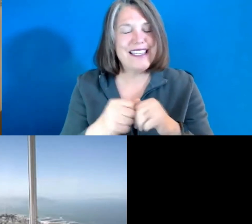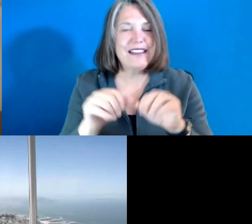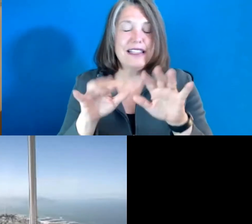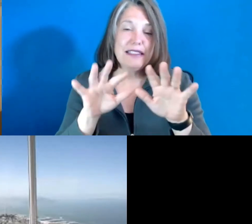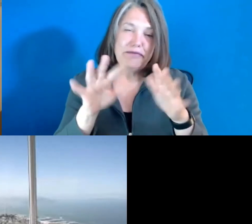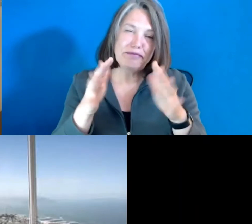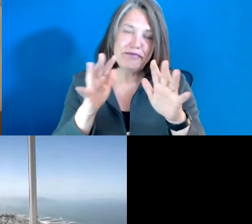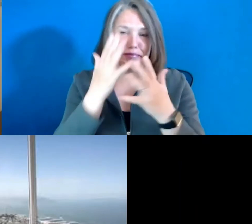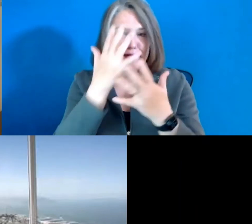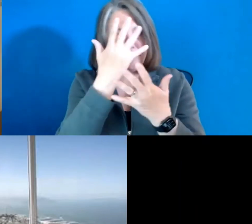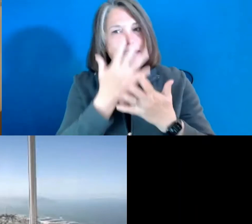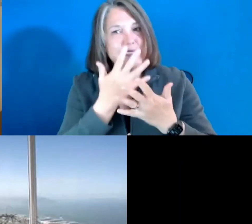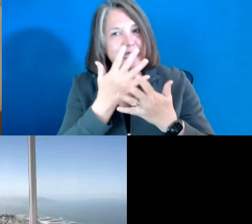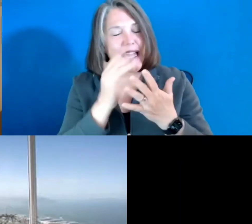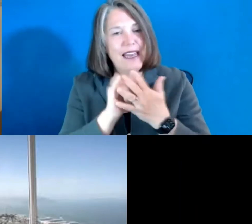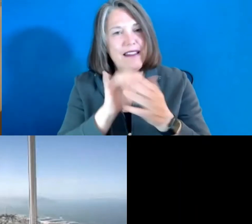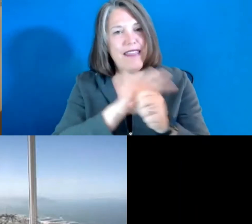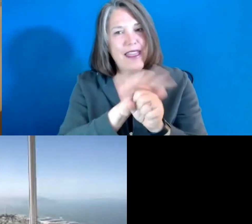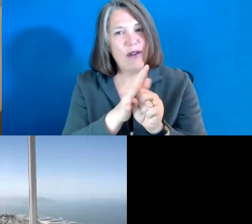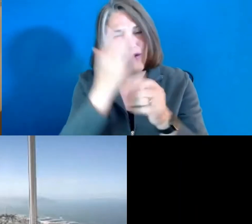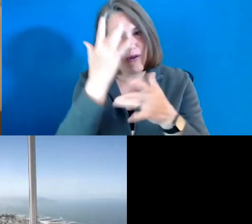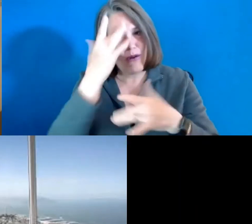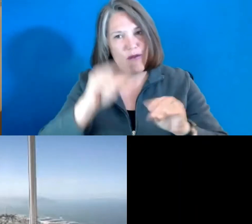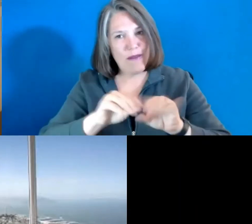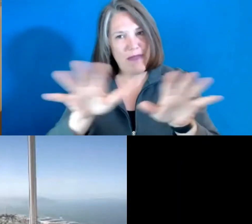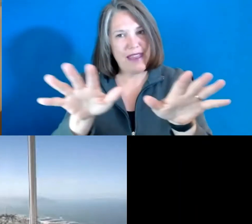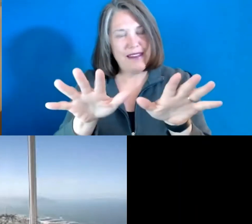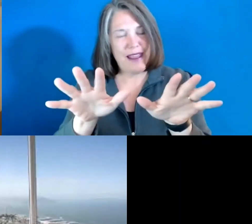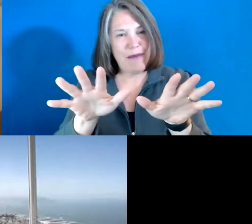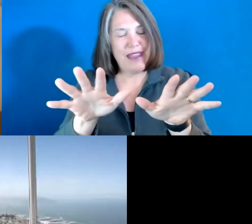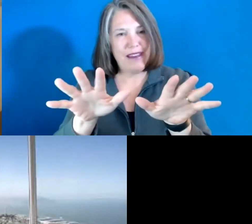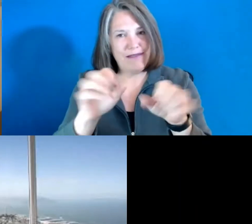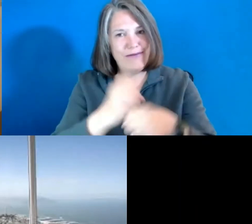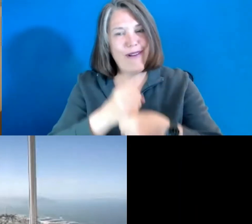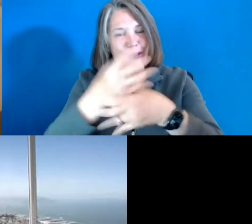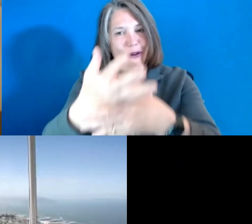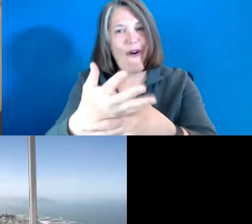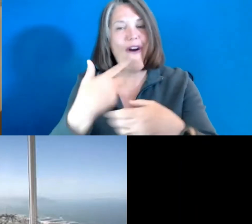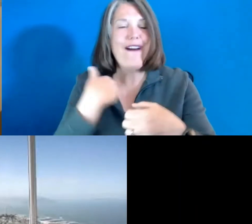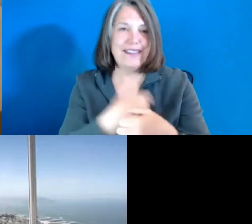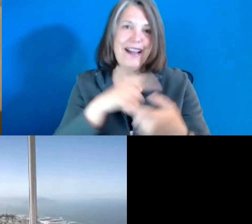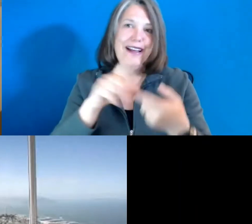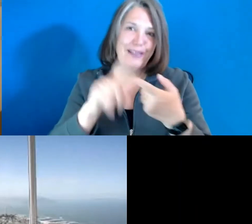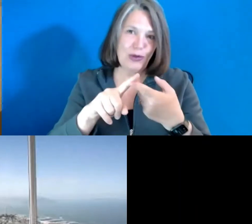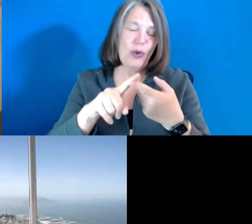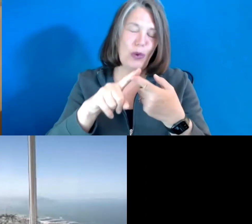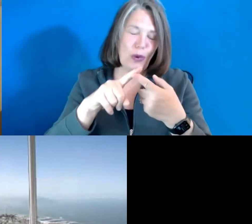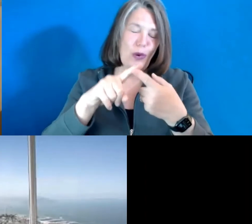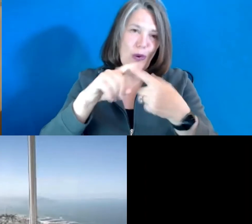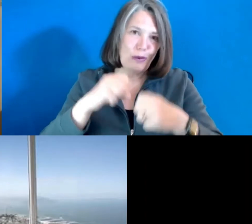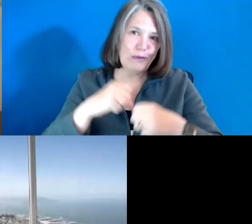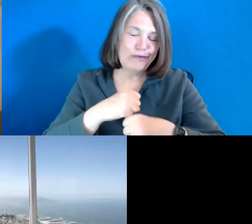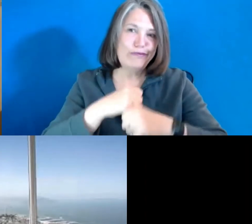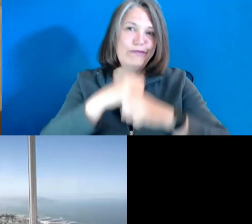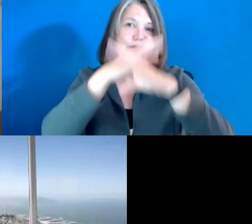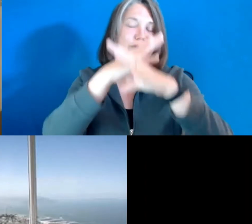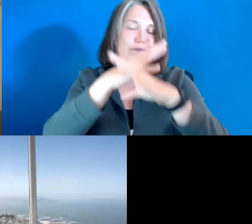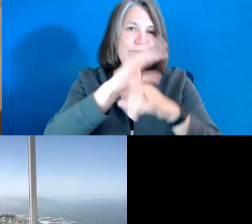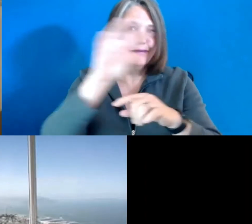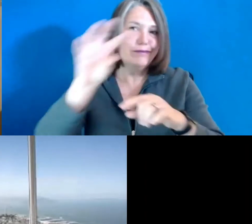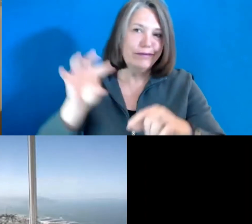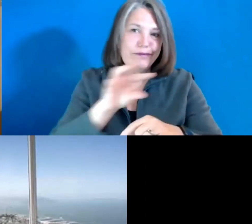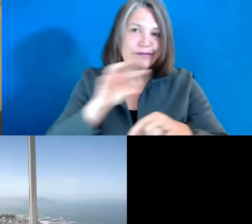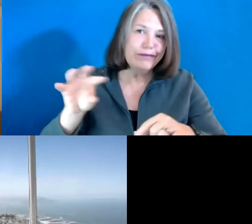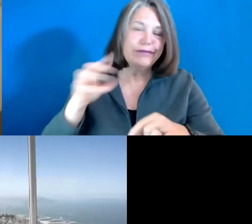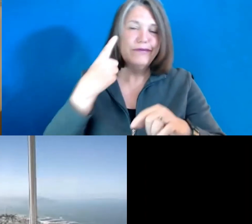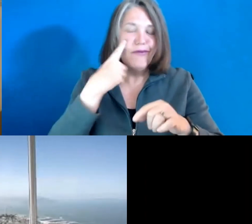so that a COVID pandemic brought us to this way of working and operating and collaborating